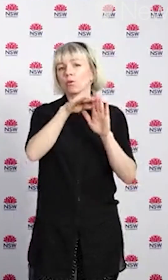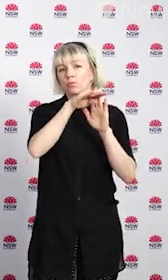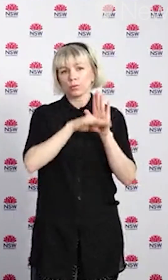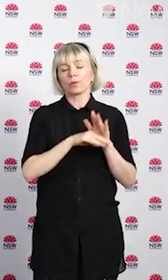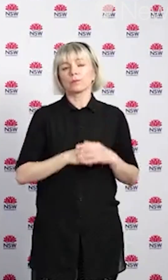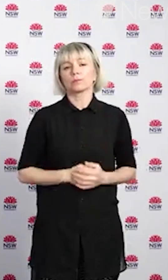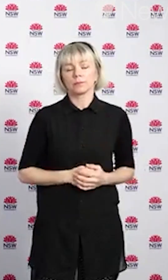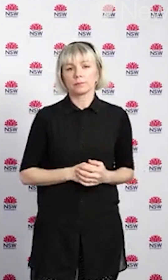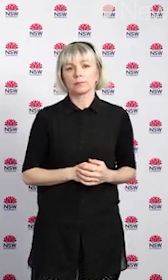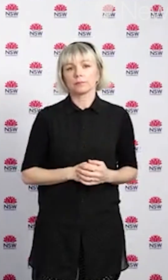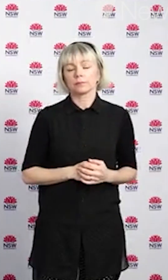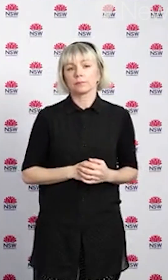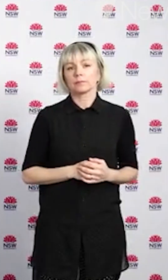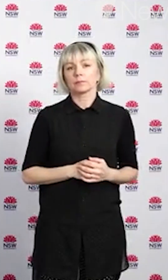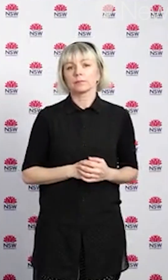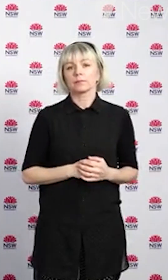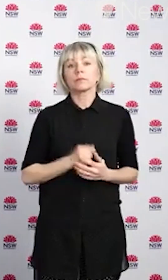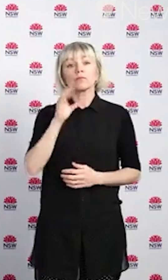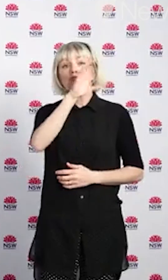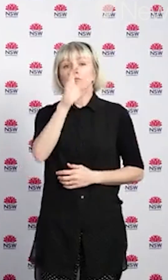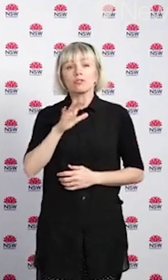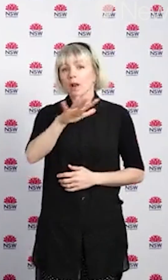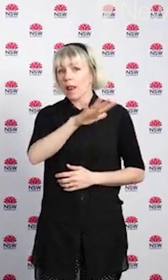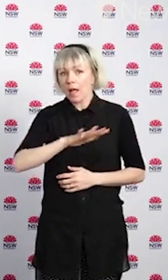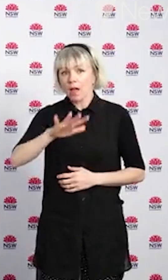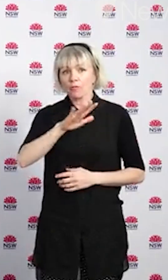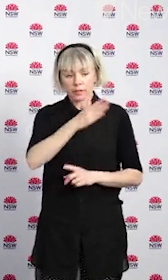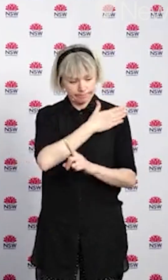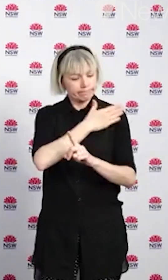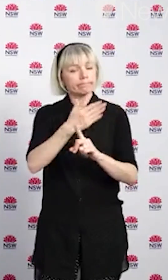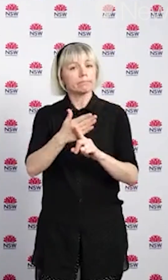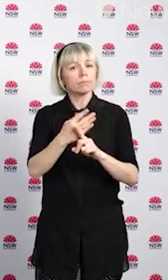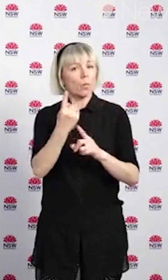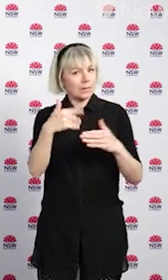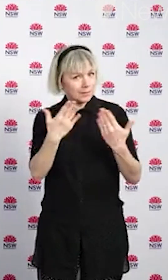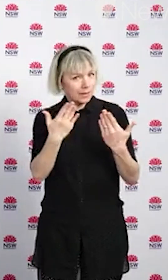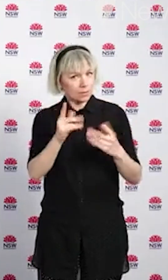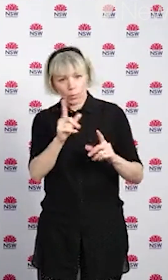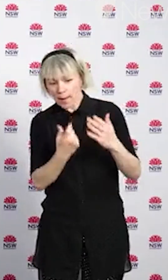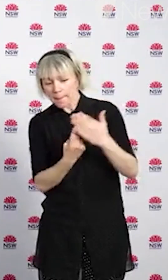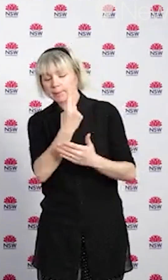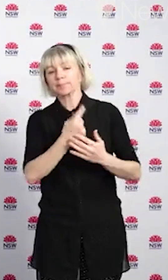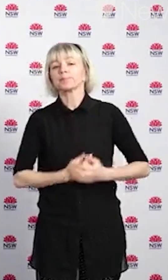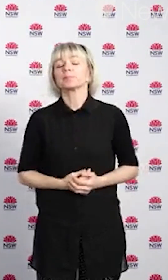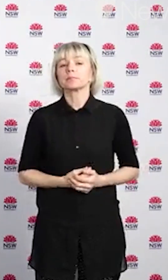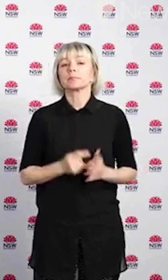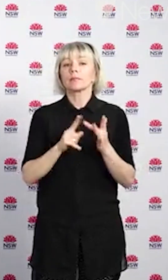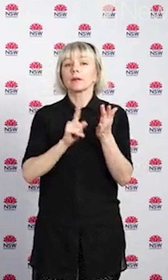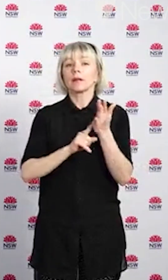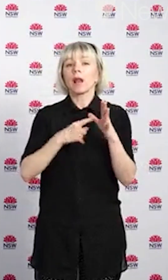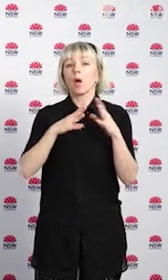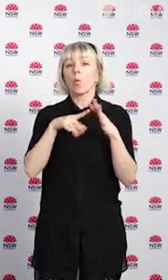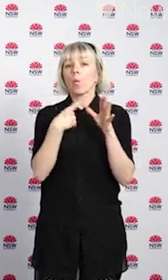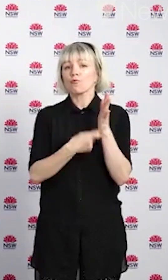I want to give you an update of regional cases reported in the 24 hours to 8'clock last night. In Illawarra there were